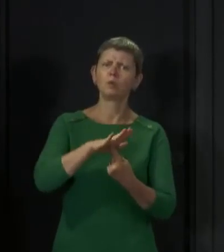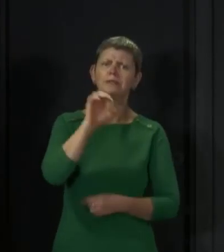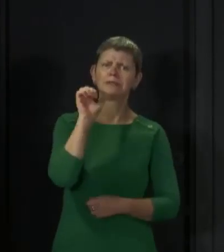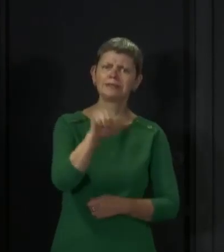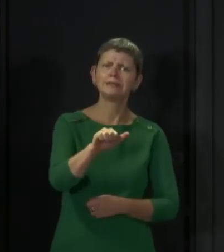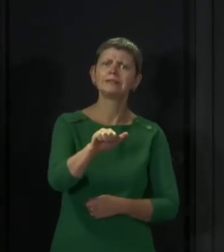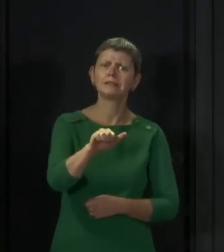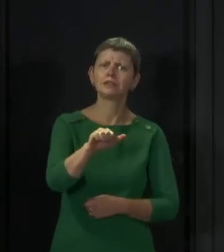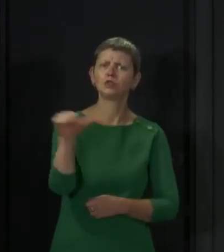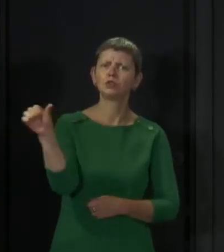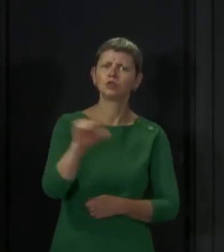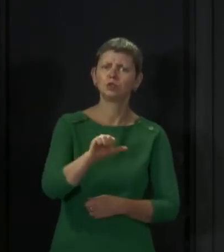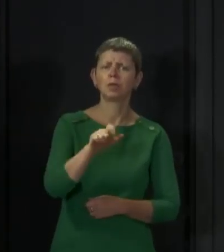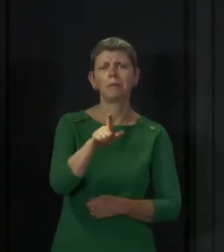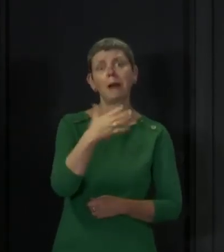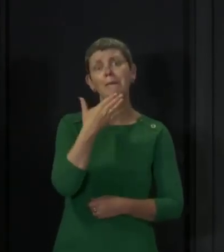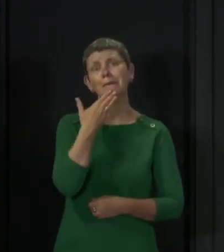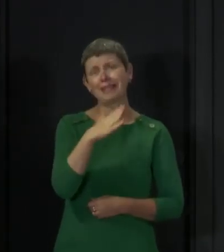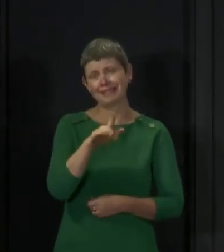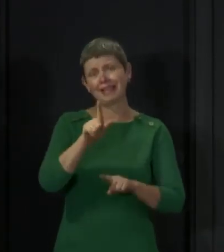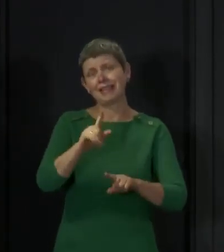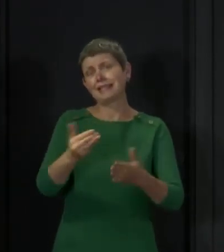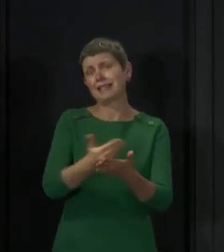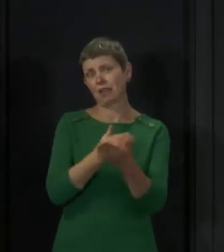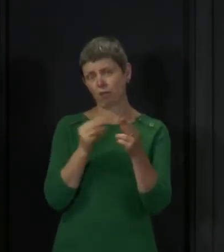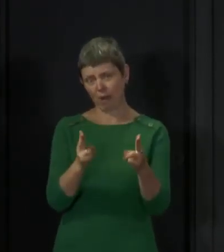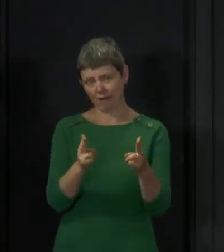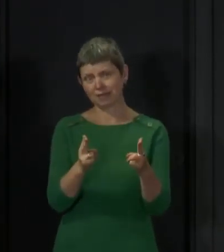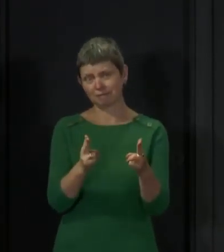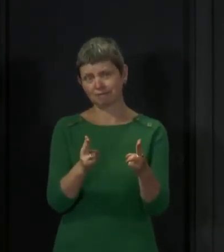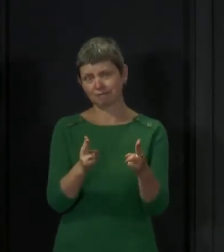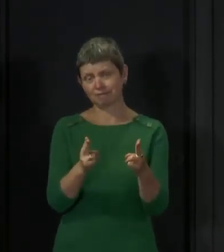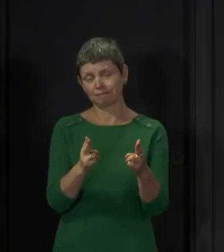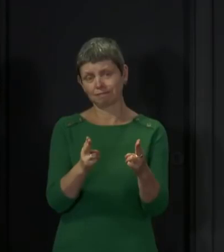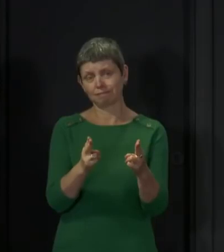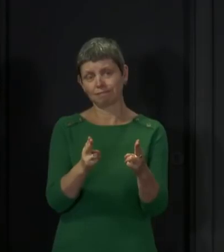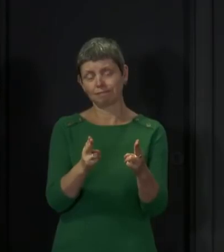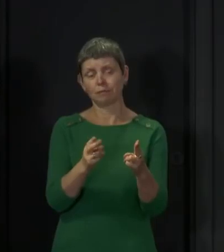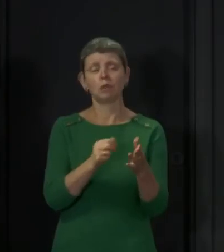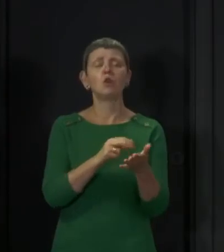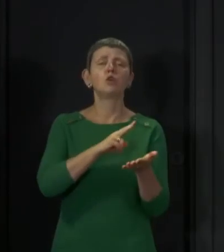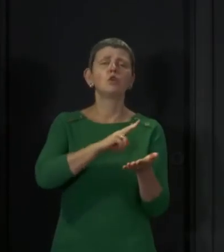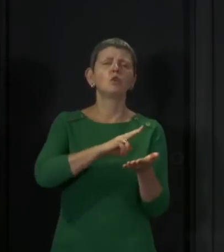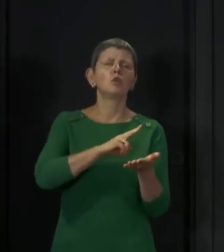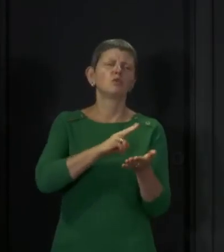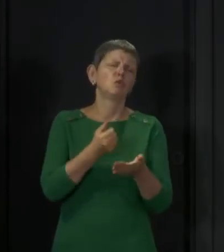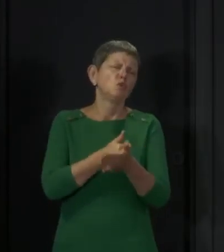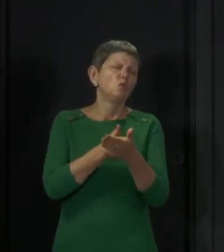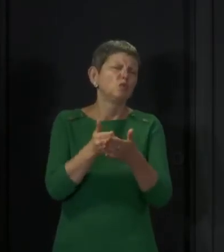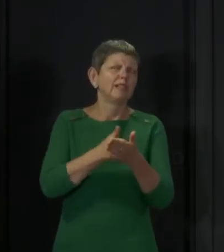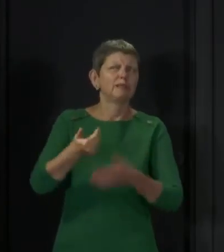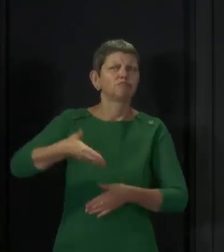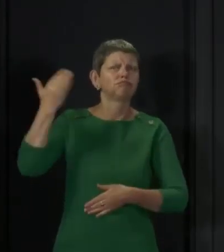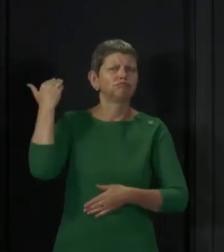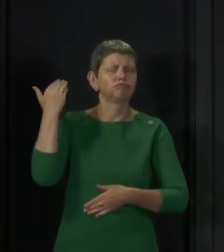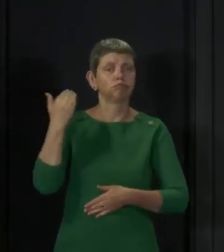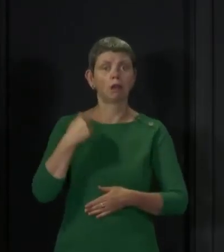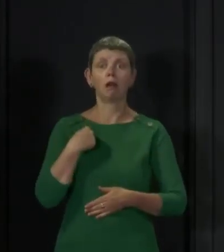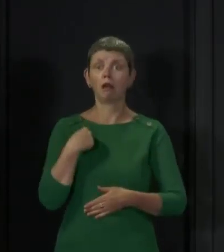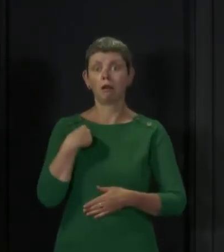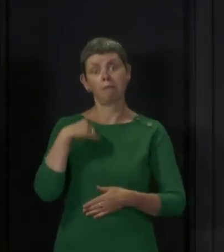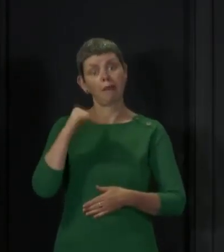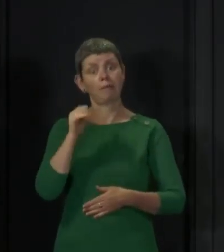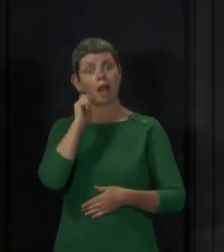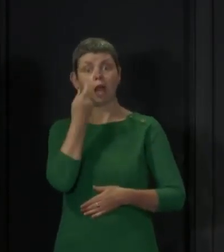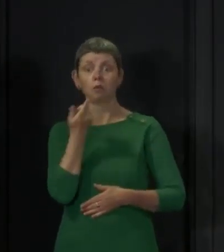want to ask you to do so safely. In normal times, I may well have been planning to join a gathering of